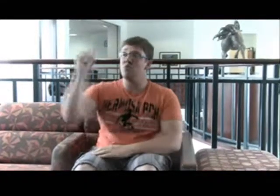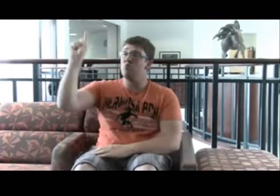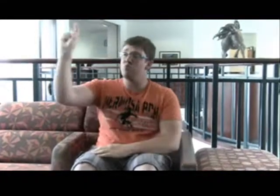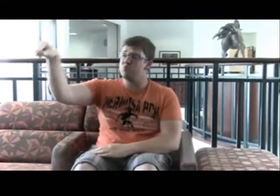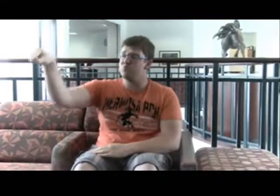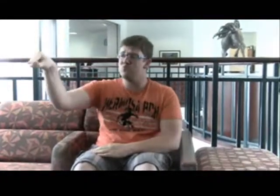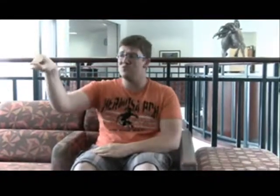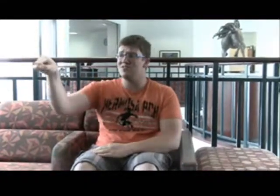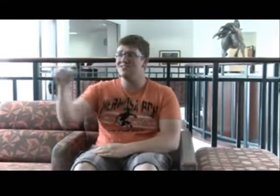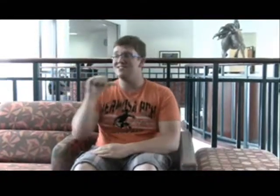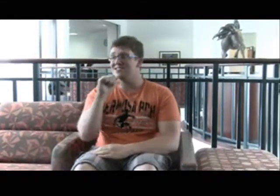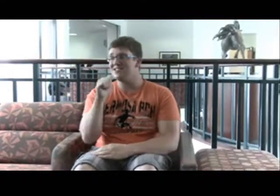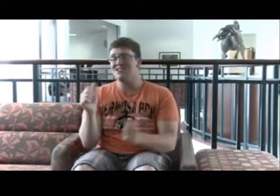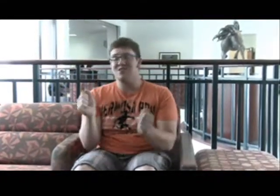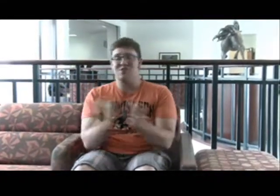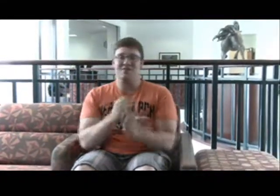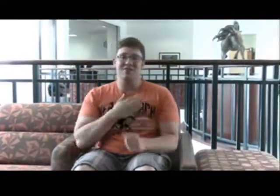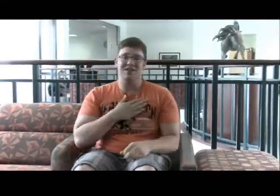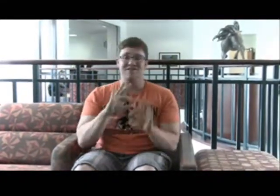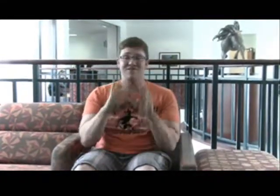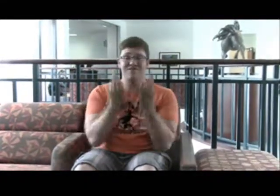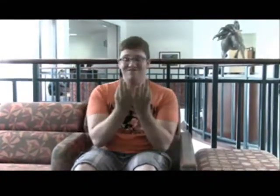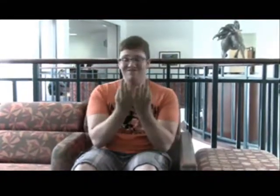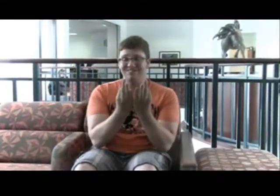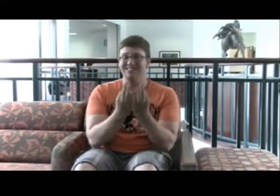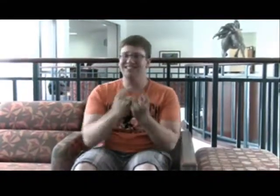Another problem is I would have to spend five days a week away from my family.